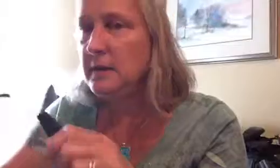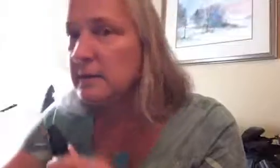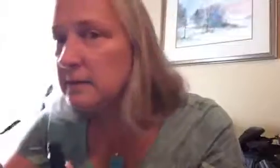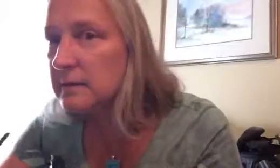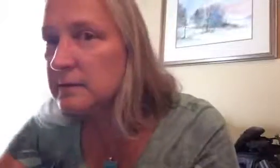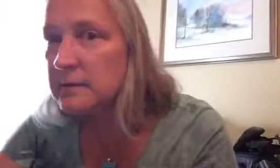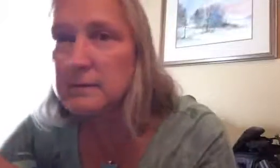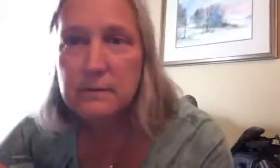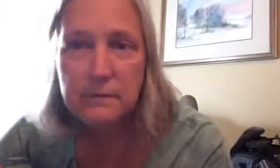on,